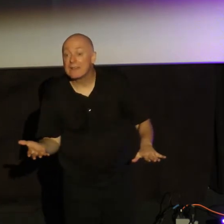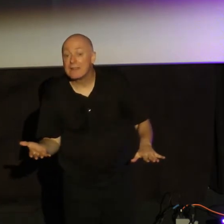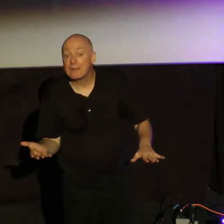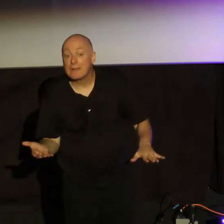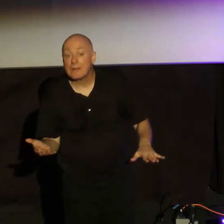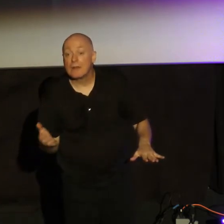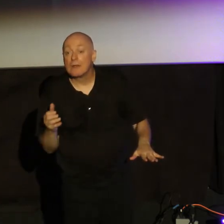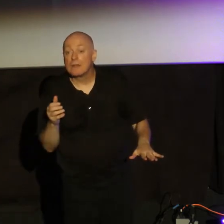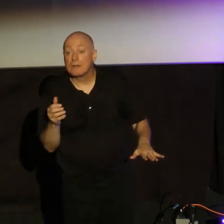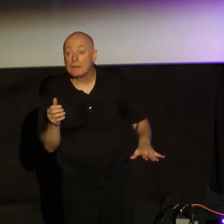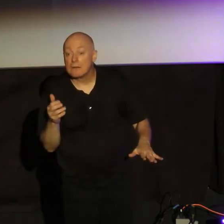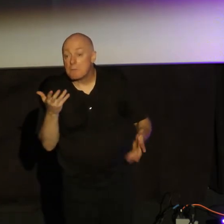demonic?